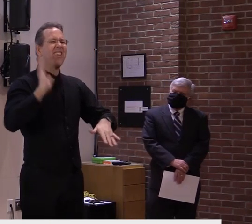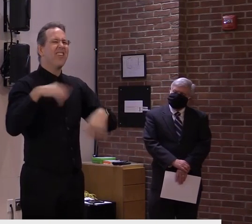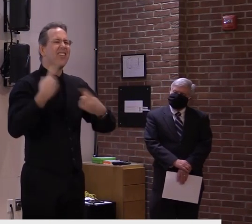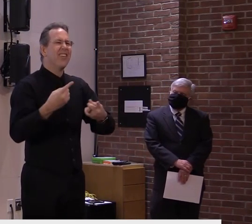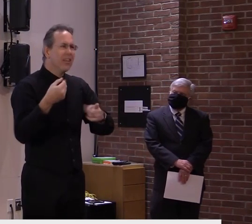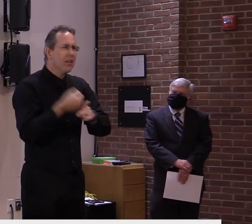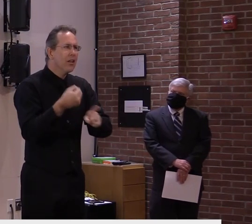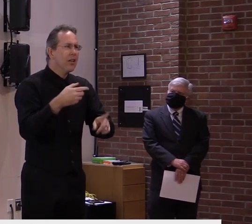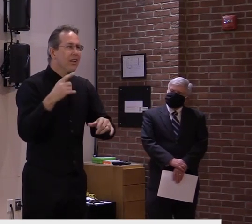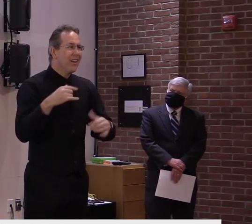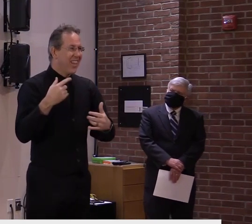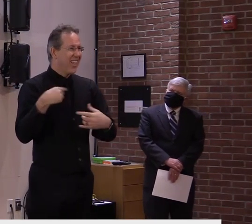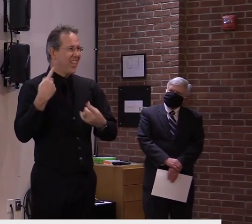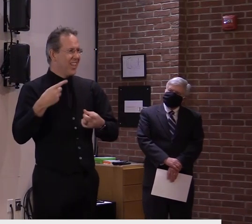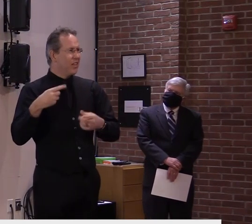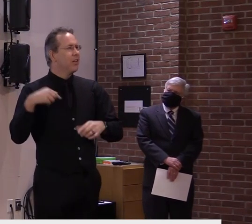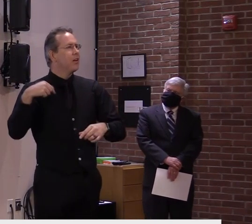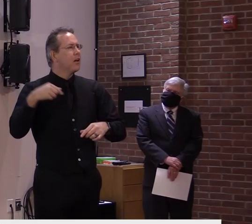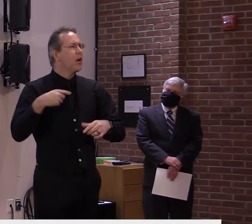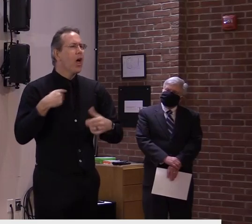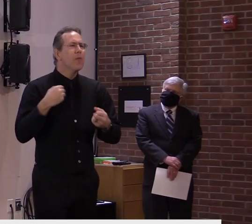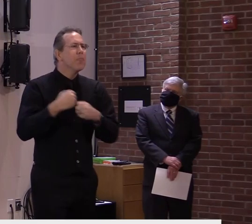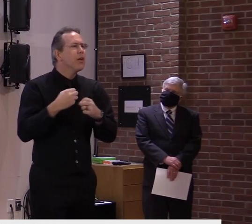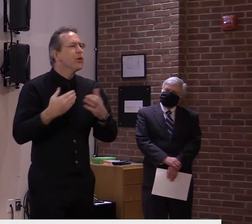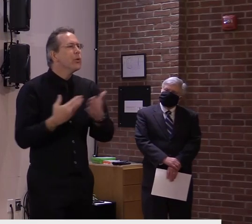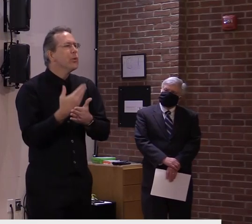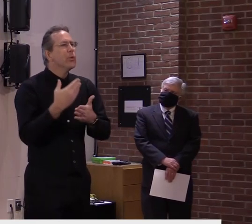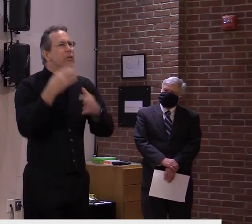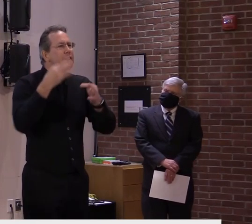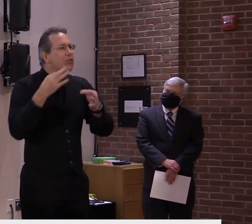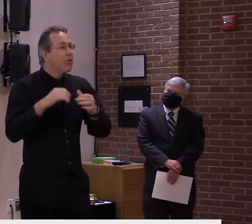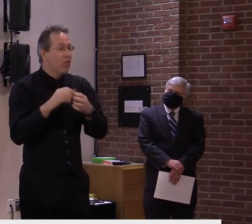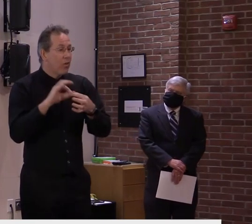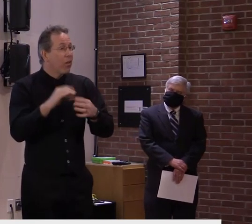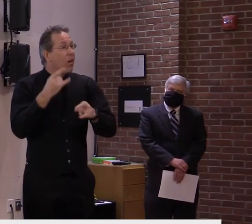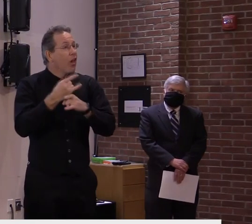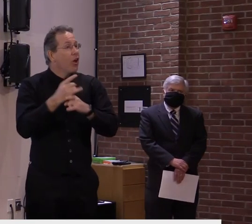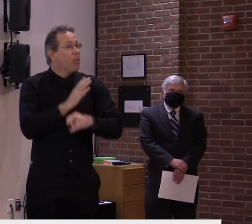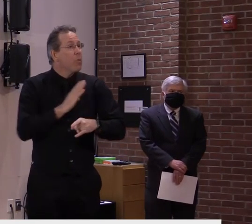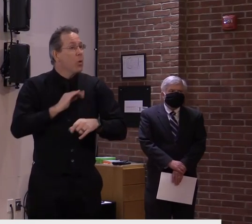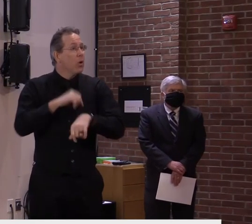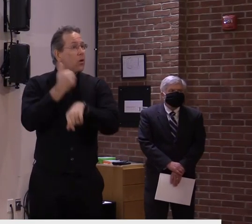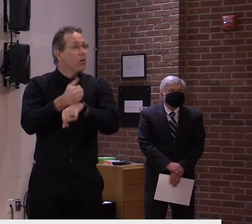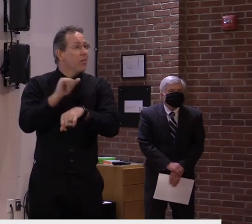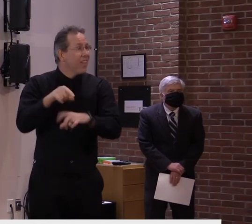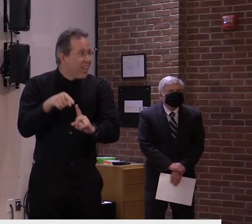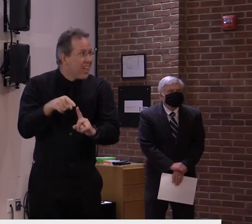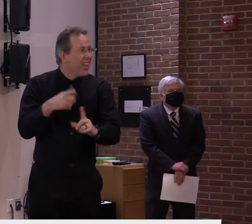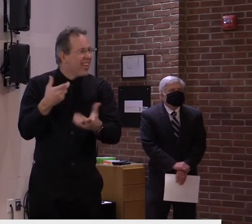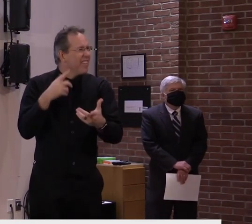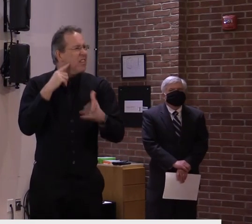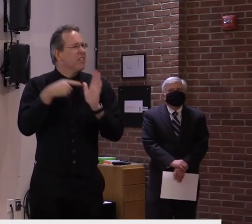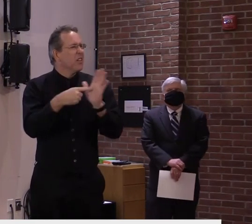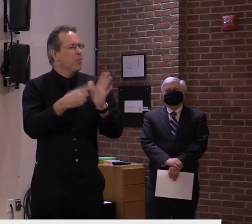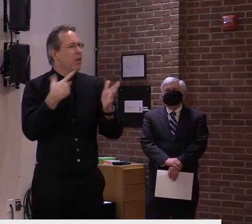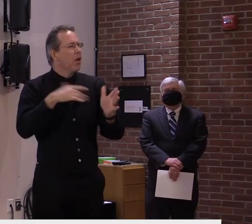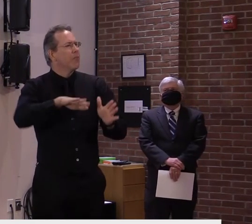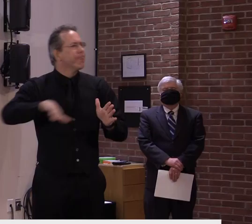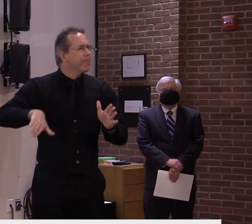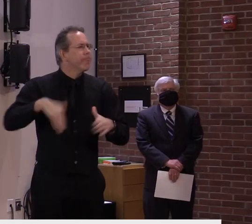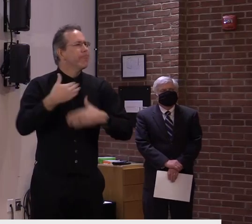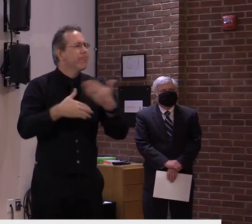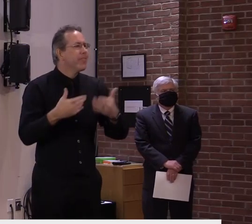turn down. In fact, the NRB was in a House version, and they actually moved it